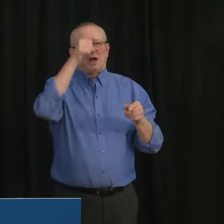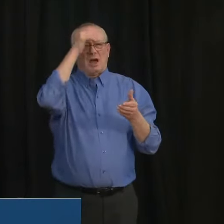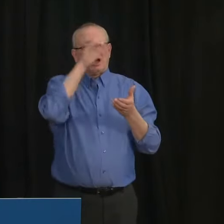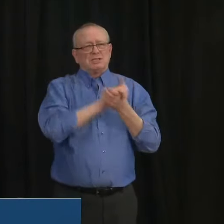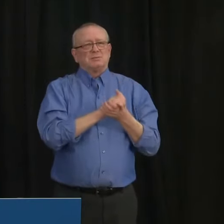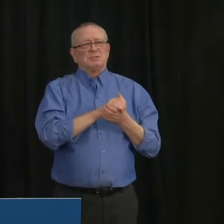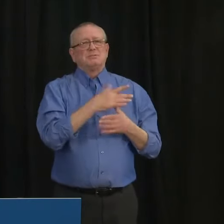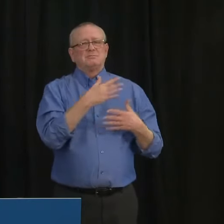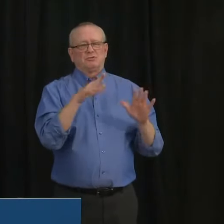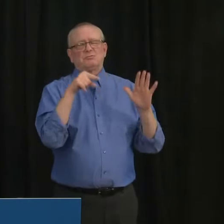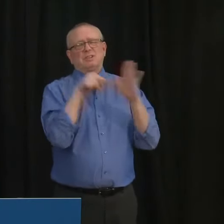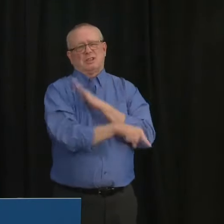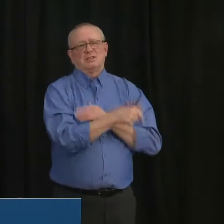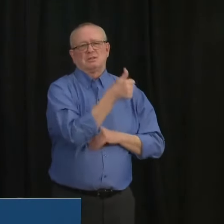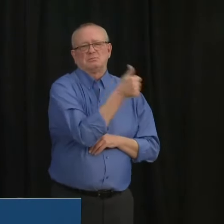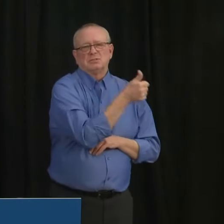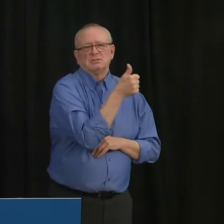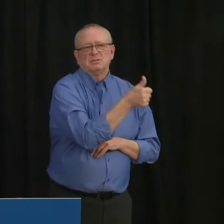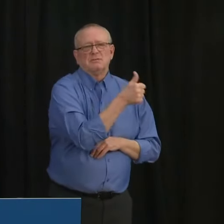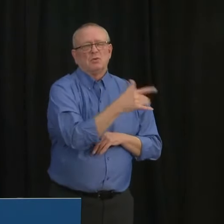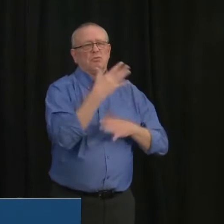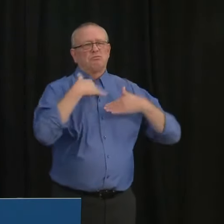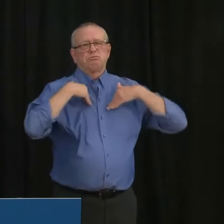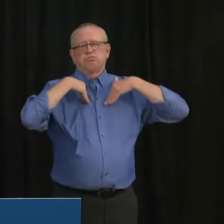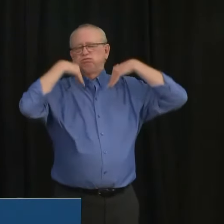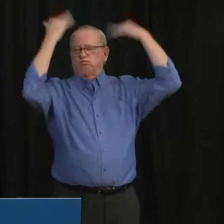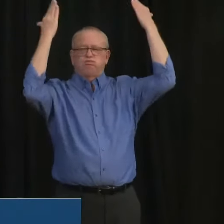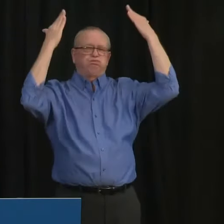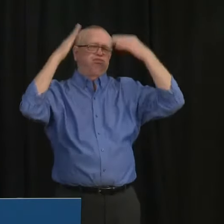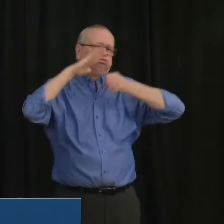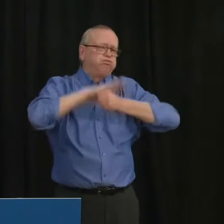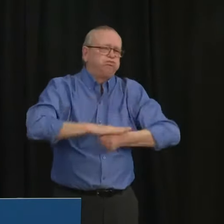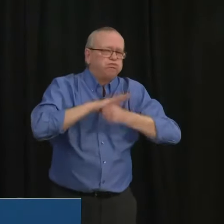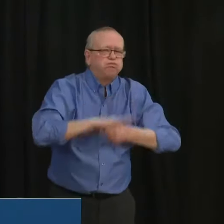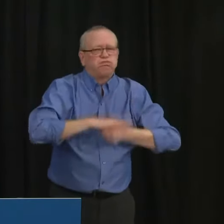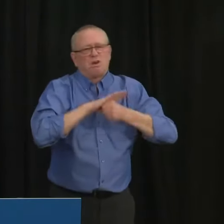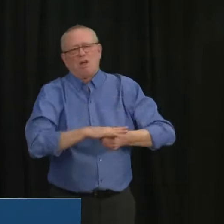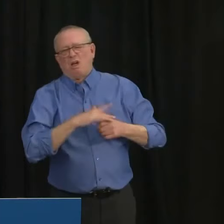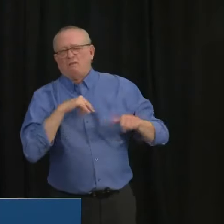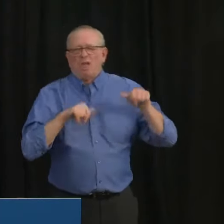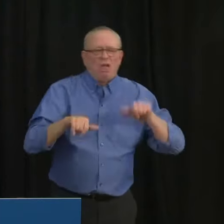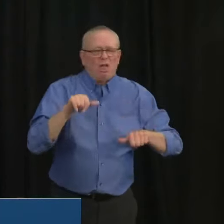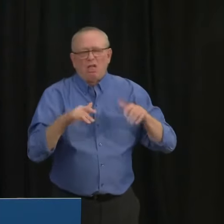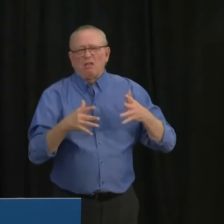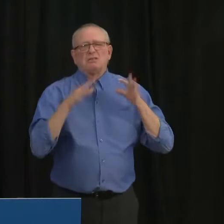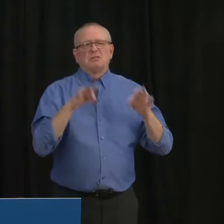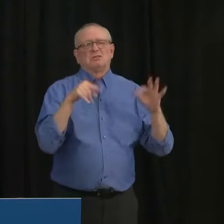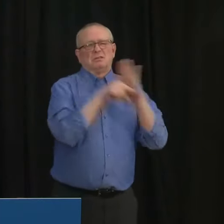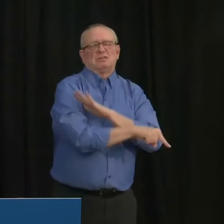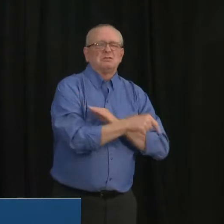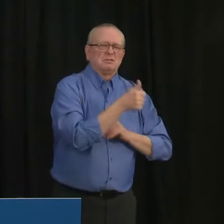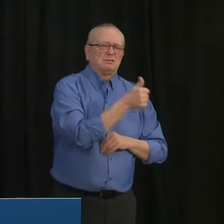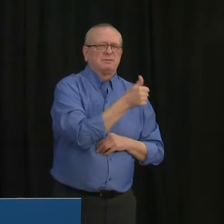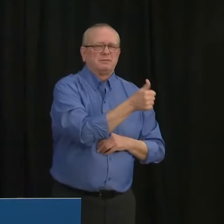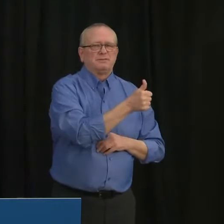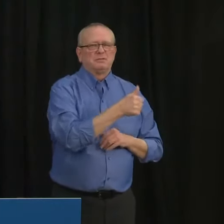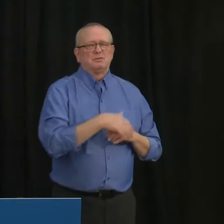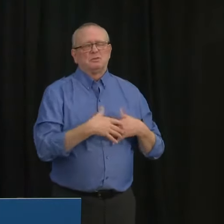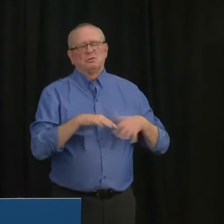stress, uncertainty and loss of the impacts of restrictions that we had in place this past spring.